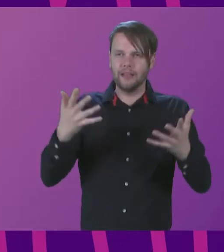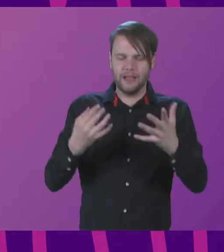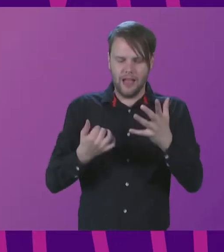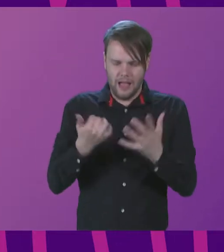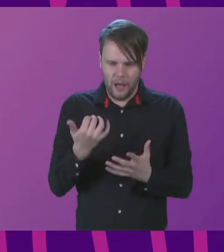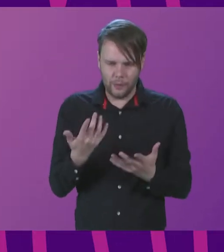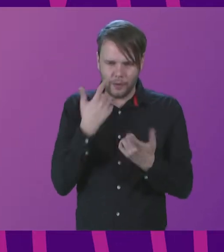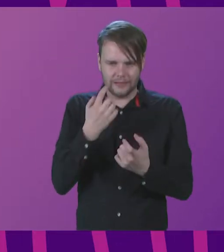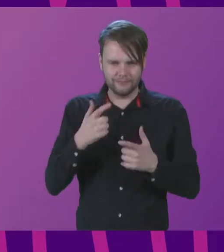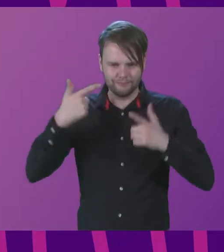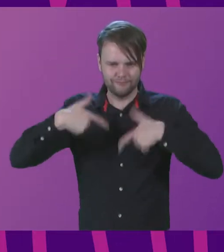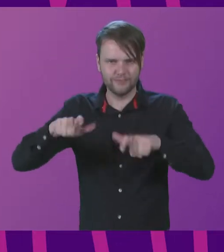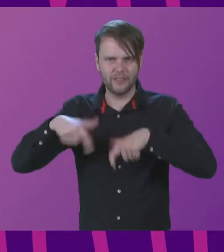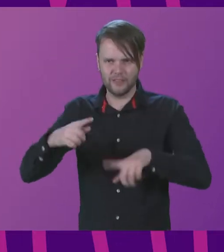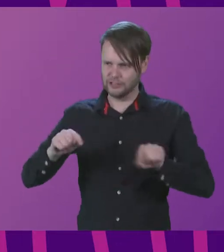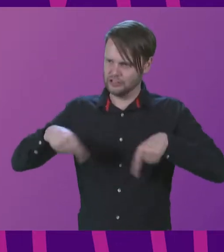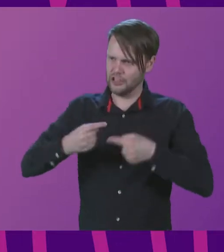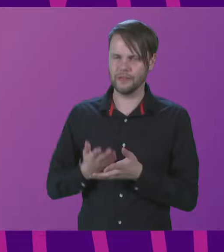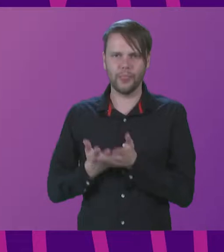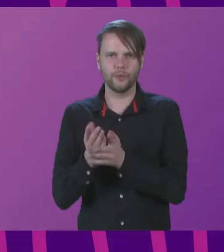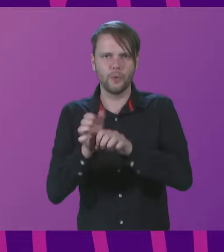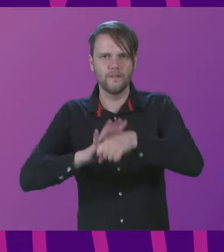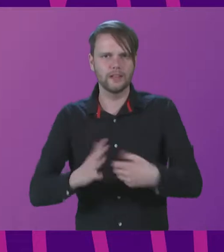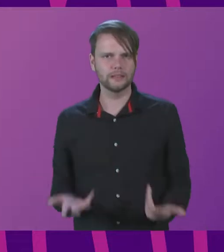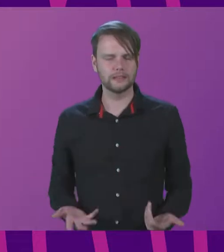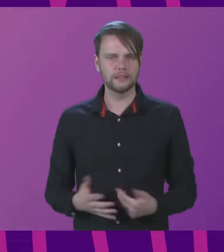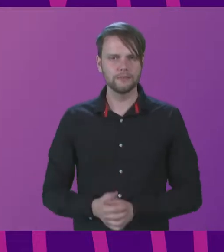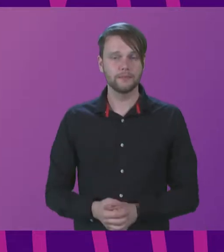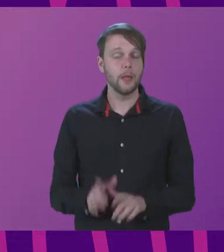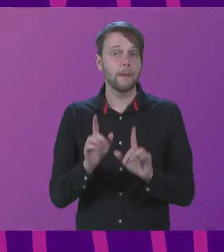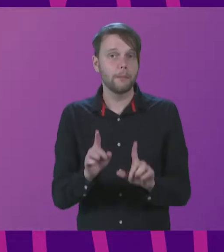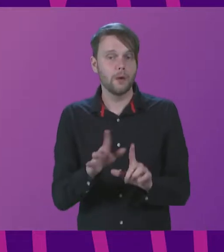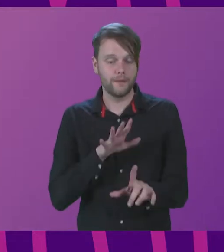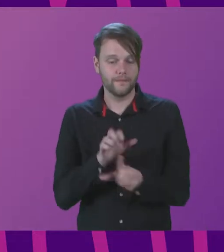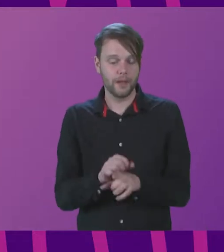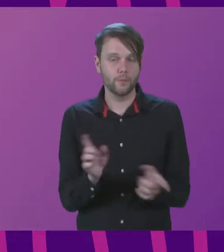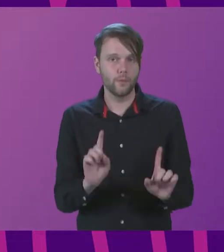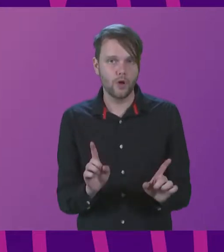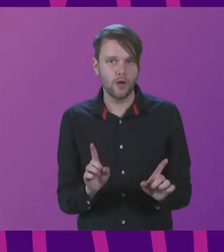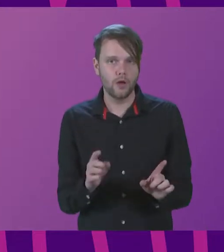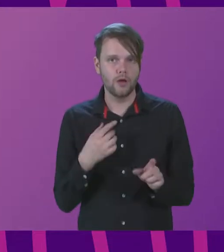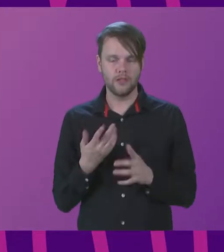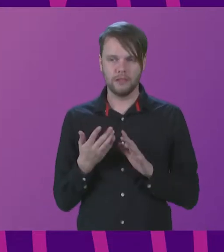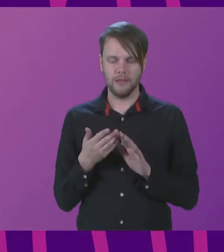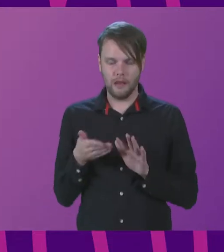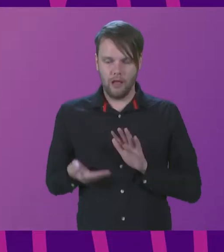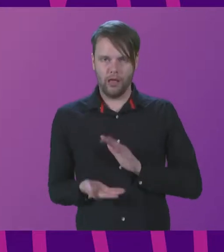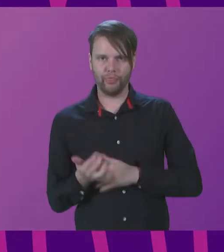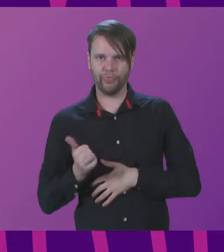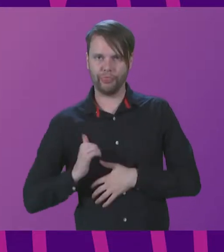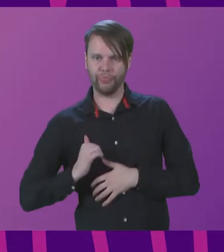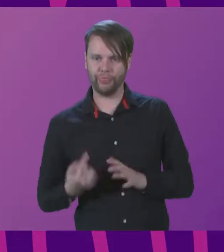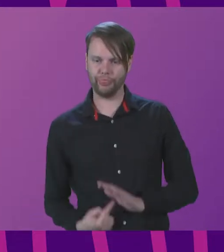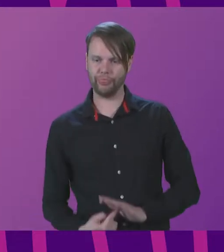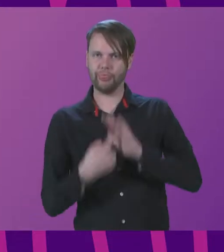survive the challenges that we're facing. But we found perhaps that we'd been underestimating how